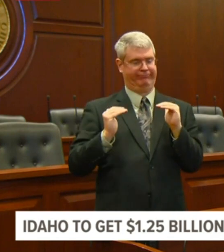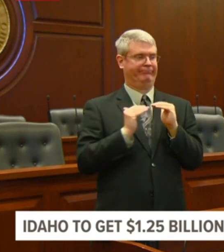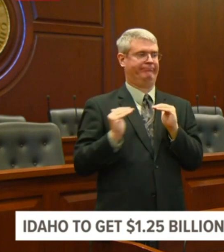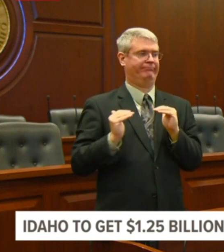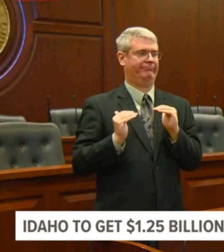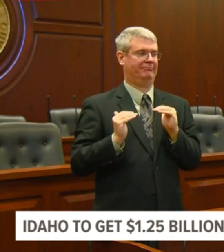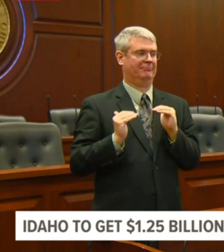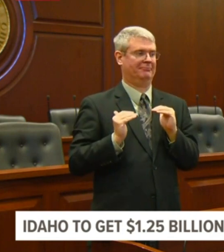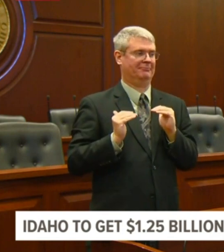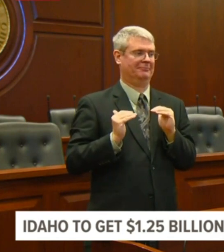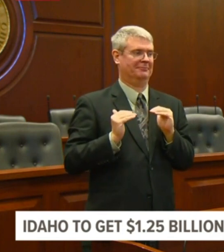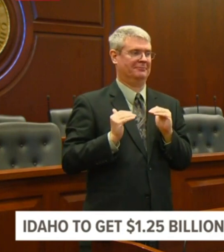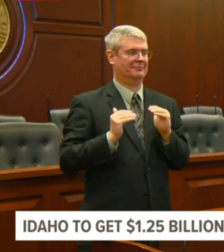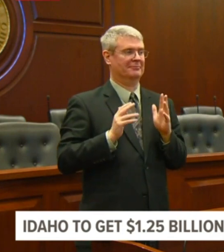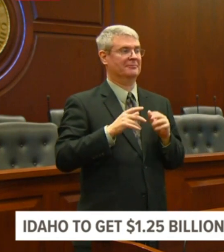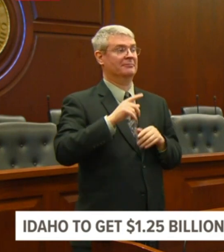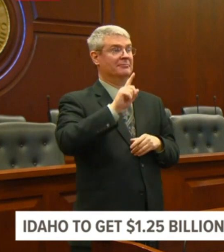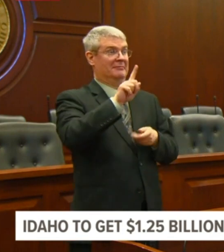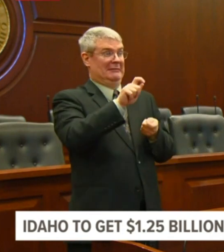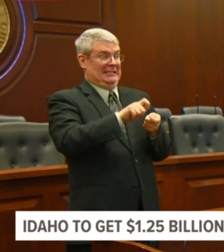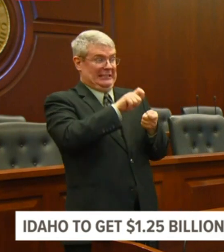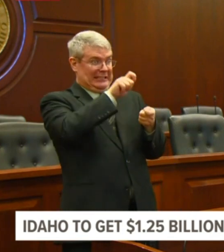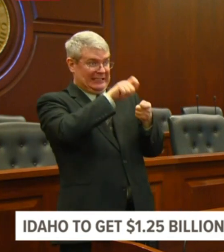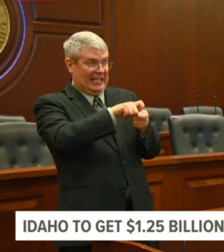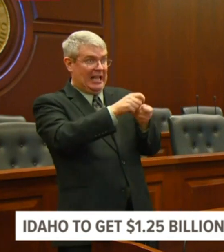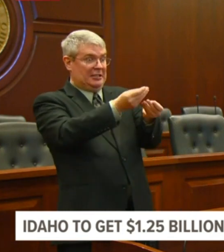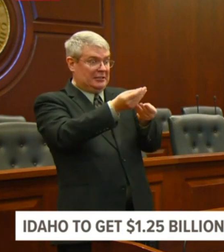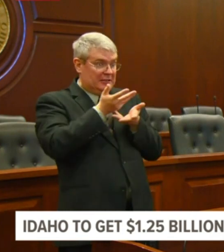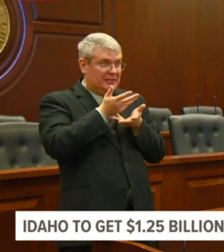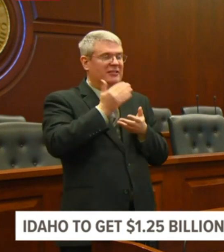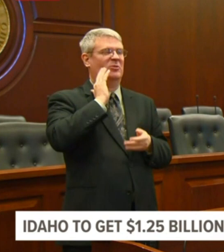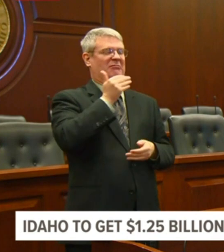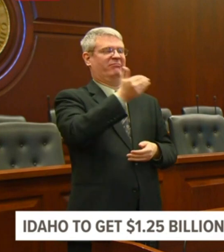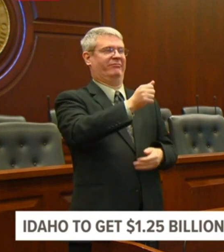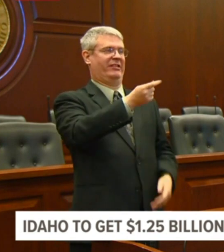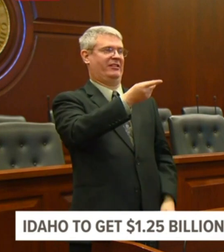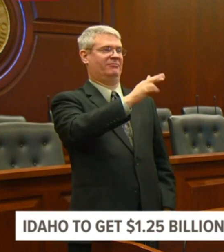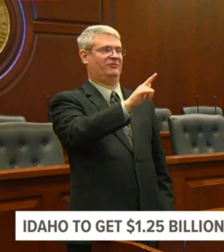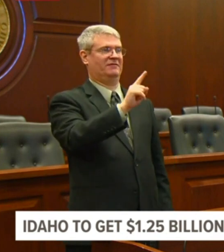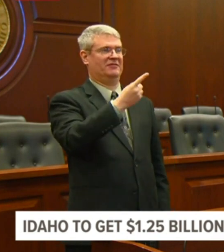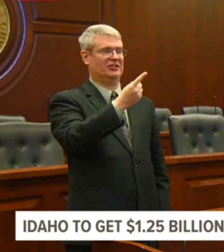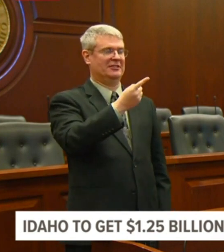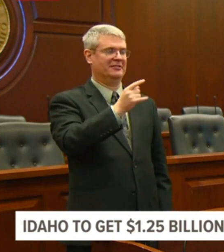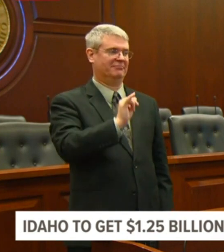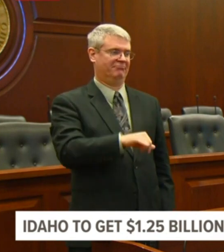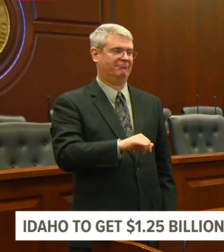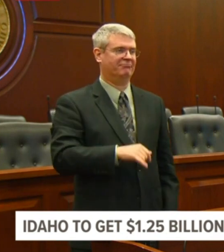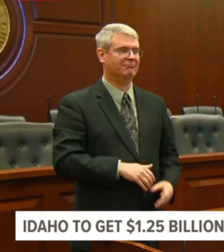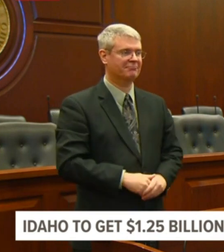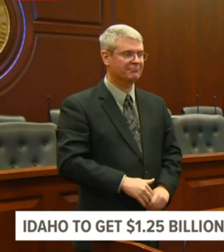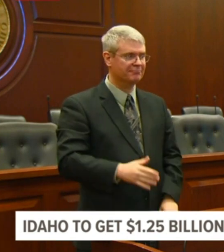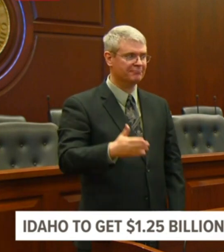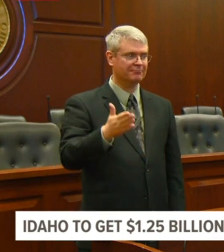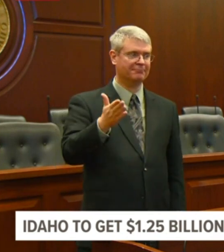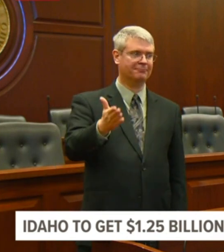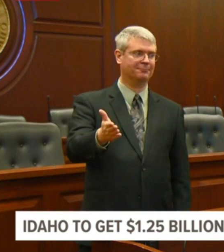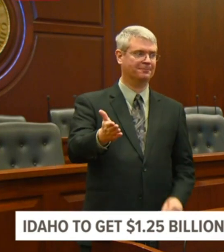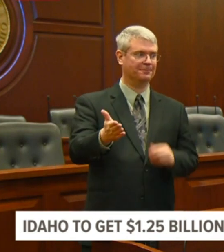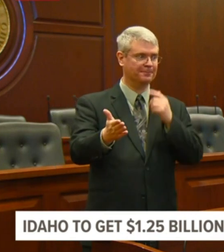better hard set on what we think our numbers are. Have you spoken to any critical care physicians about the